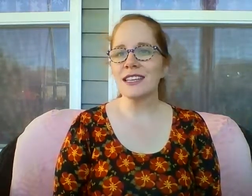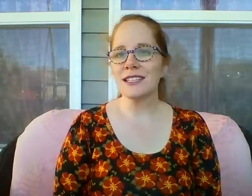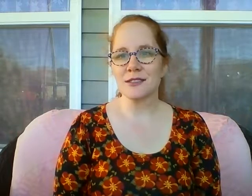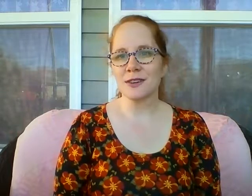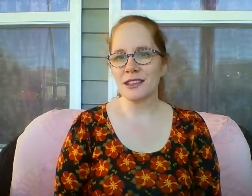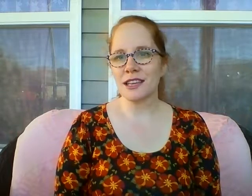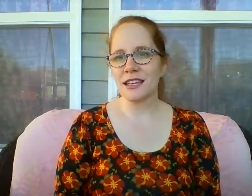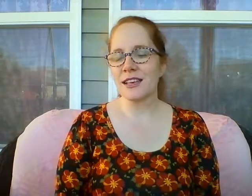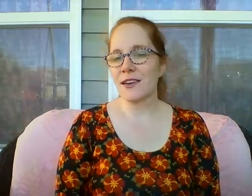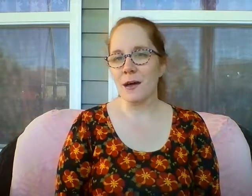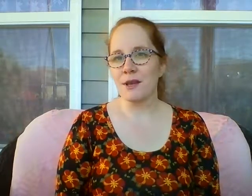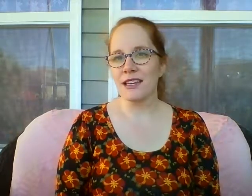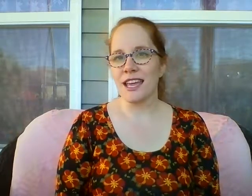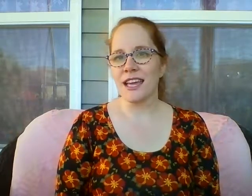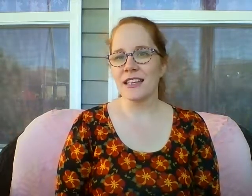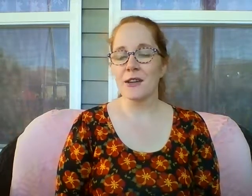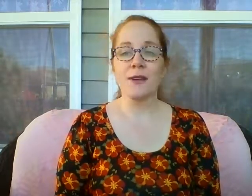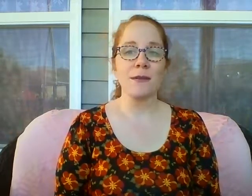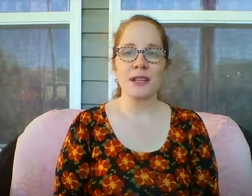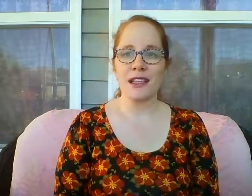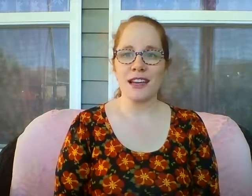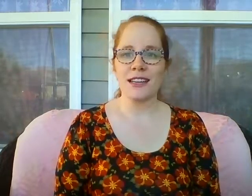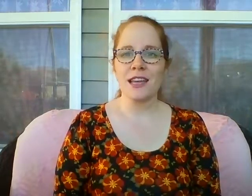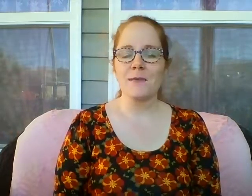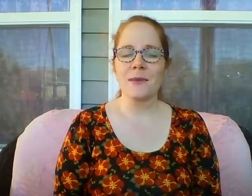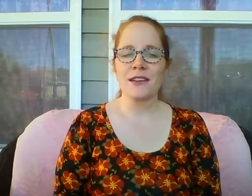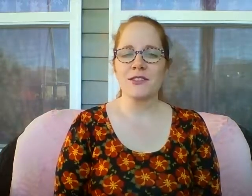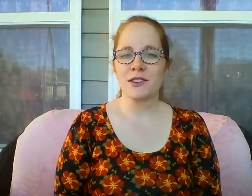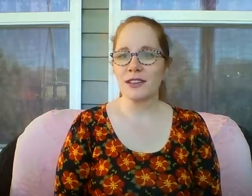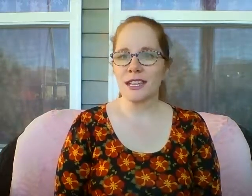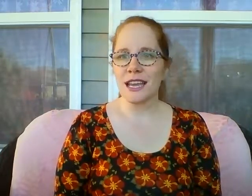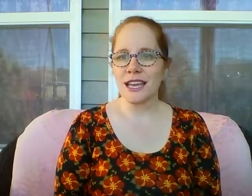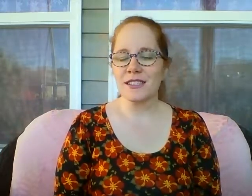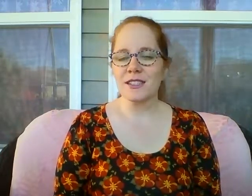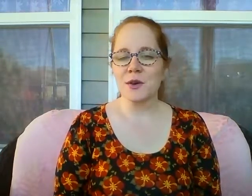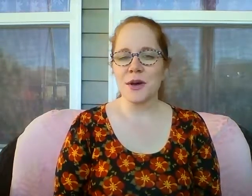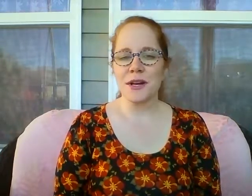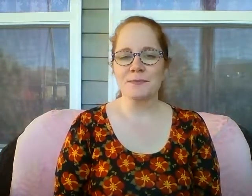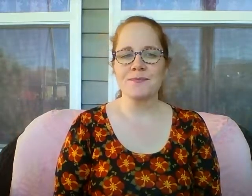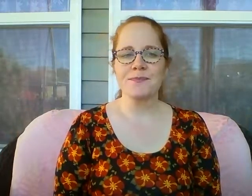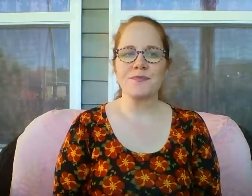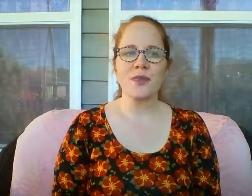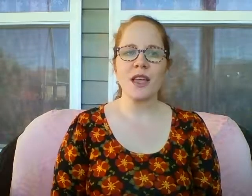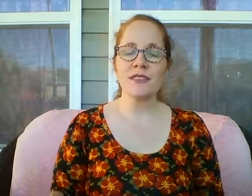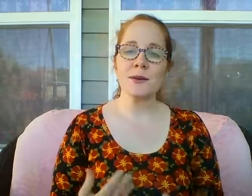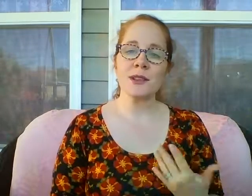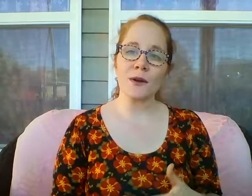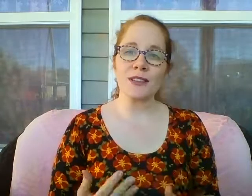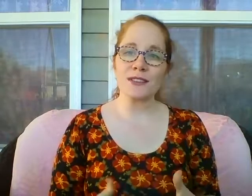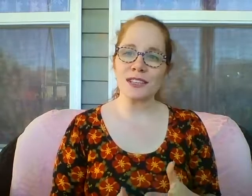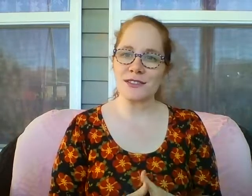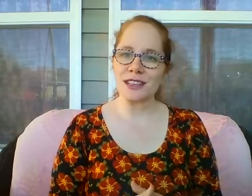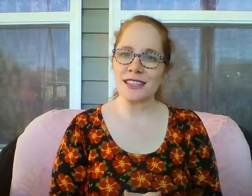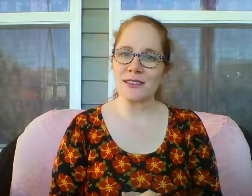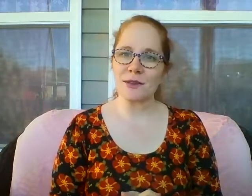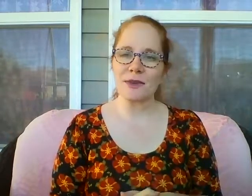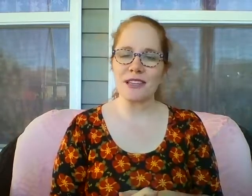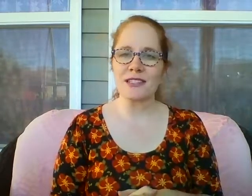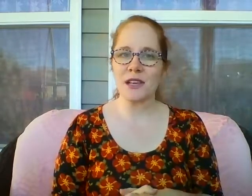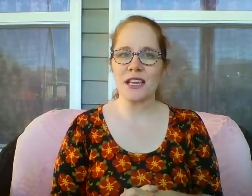difficult things have happened, and your family line may have struggled. And so, instead of going through this release, it would be this feeling,